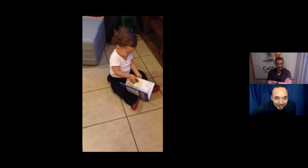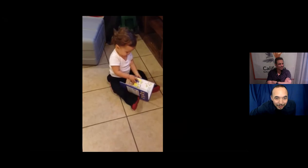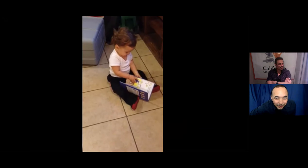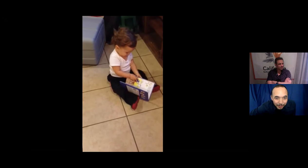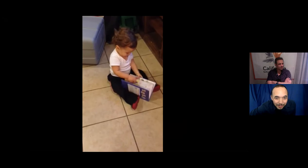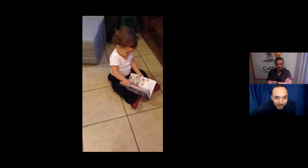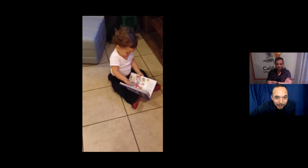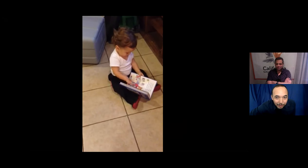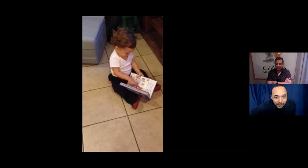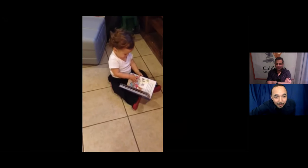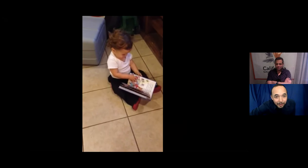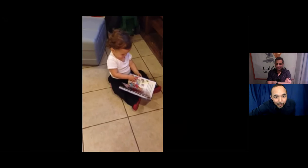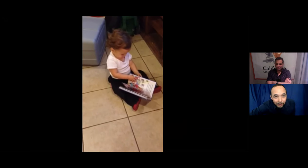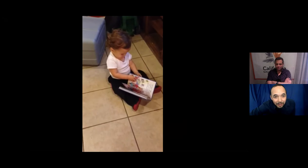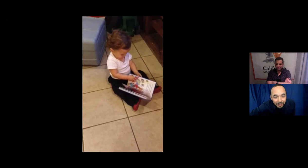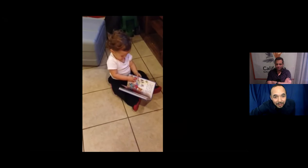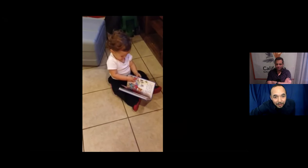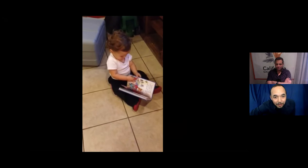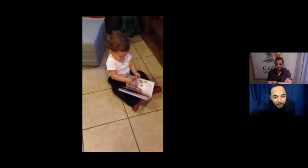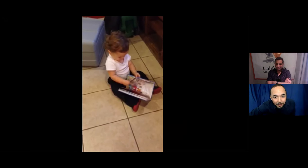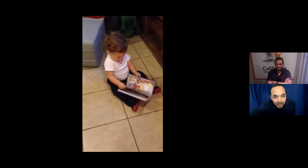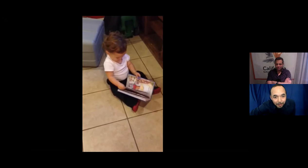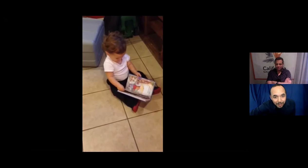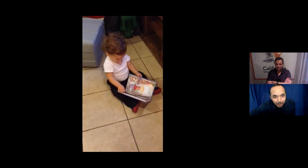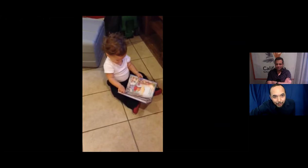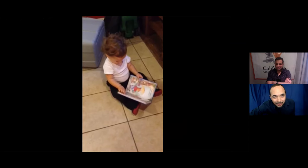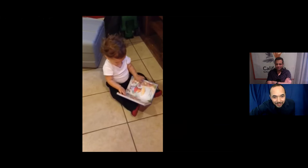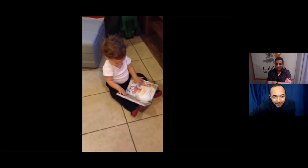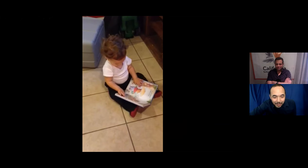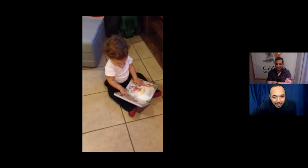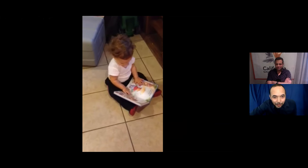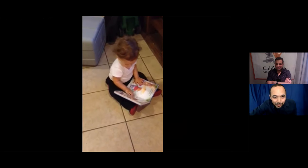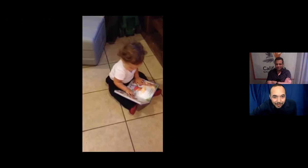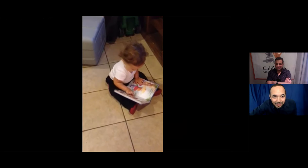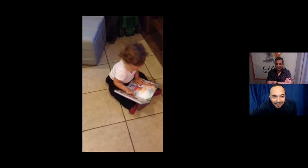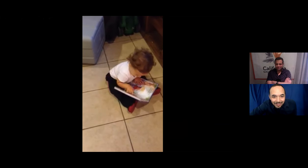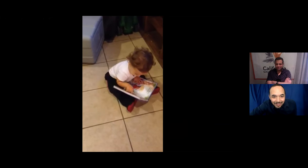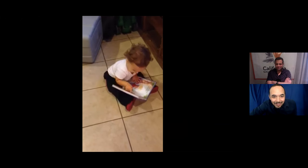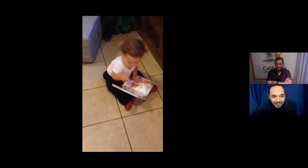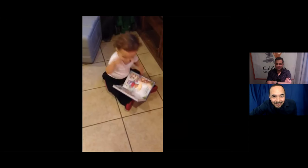and so you'll see the child uh here exhibiting some early signing behaviors